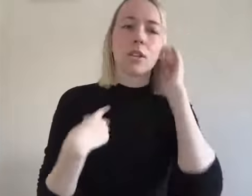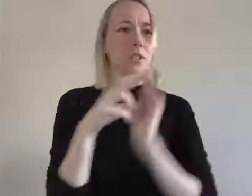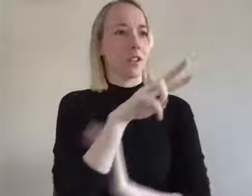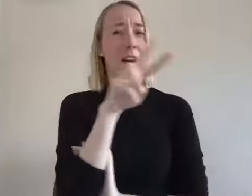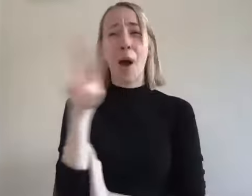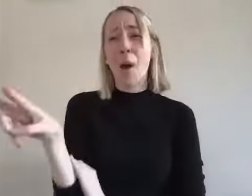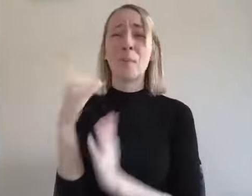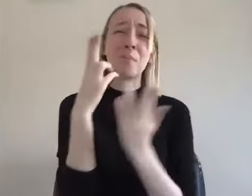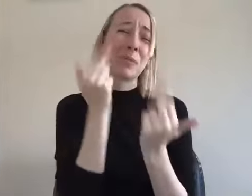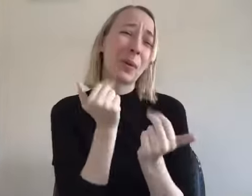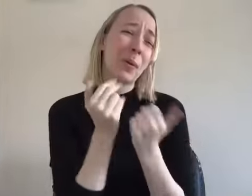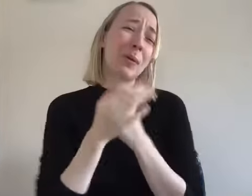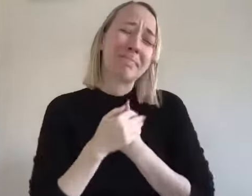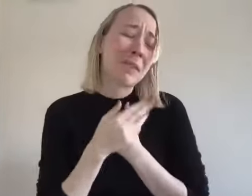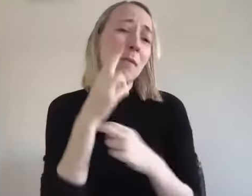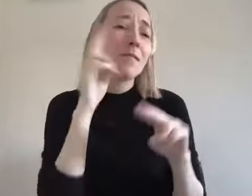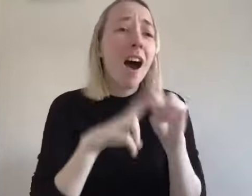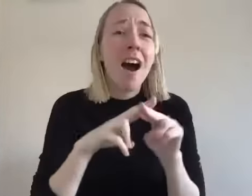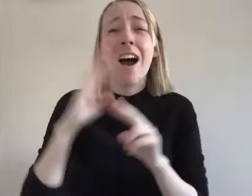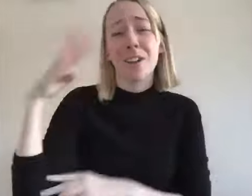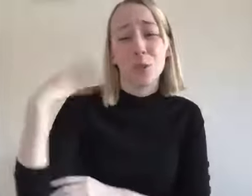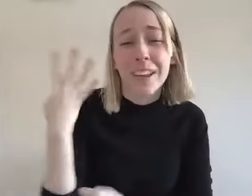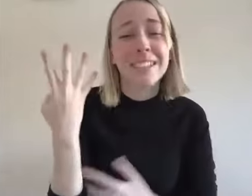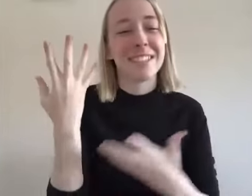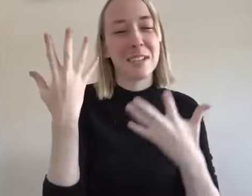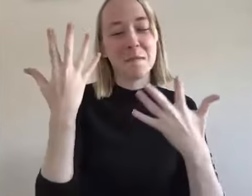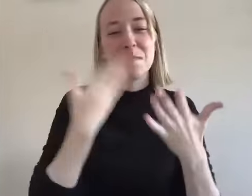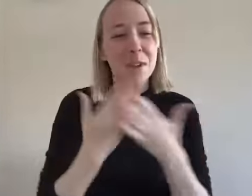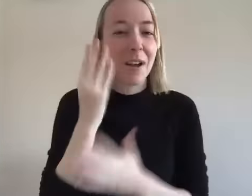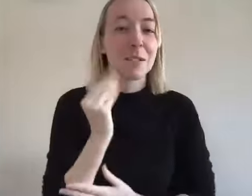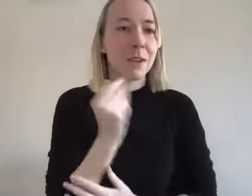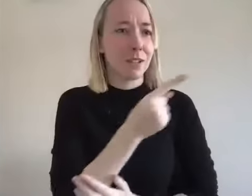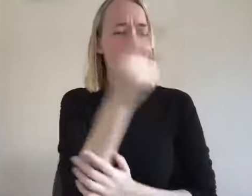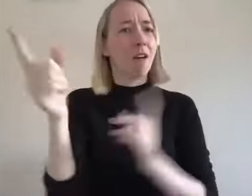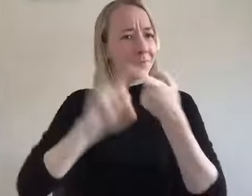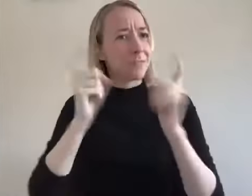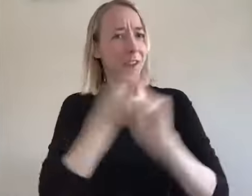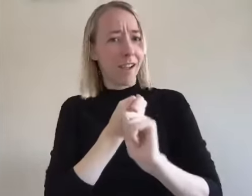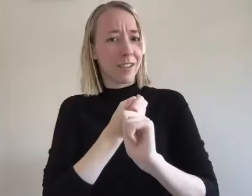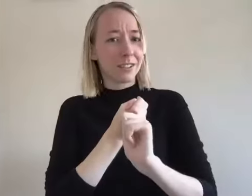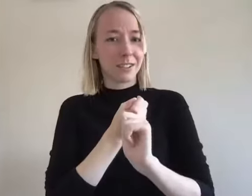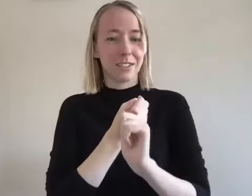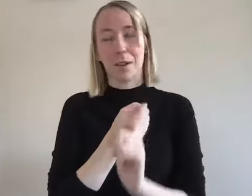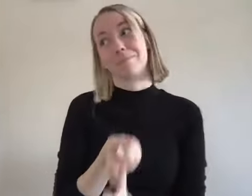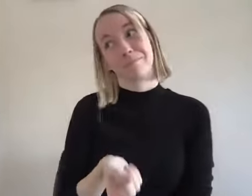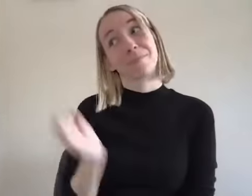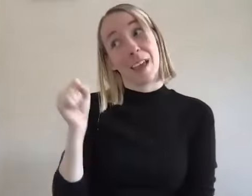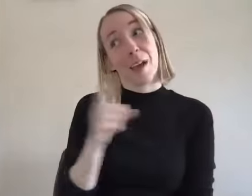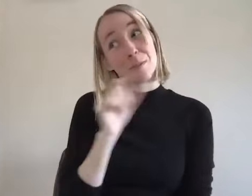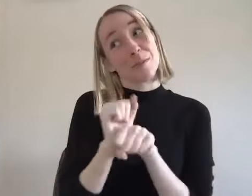and was like oh my god you guys are so cute and look so fun and sane and we all know each other we looked at each other and like you have